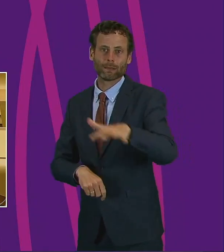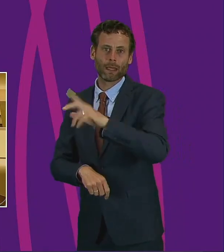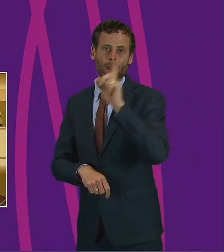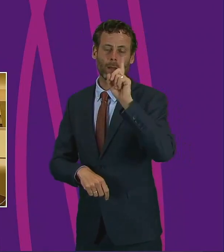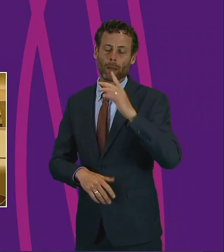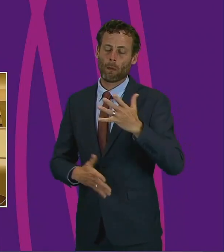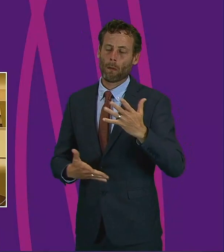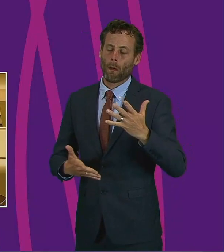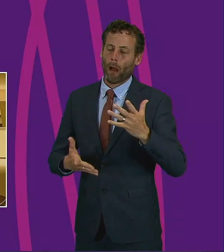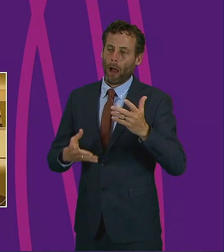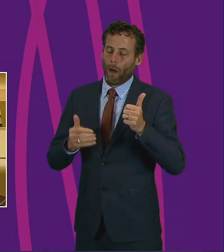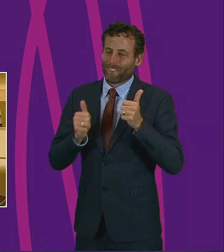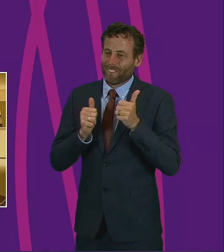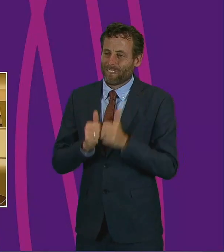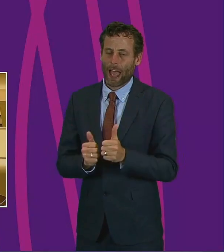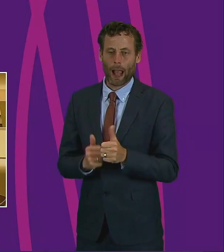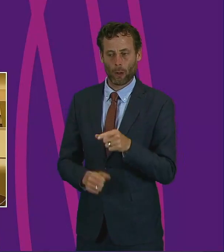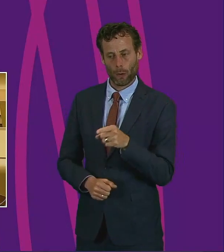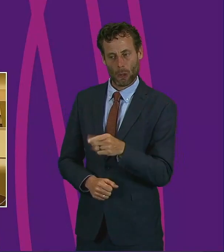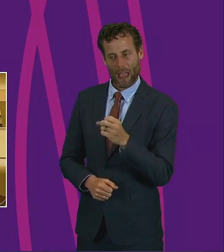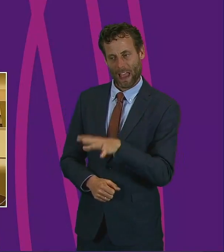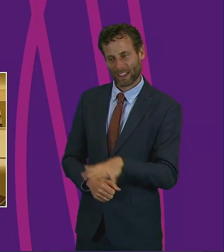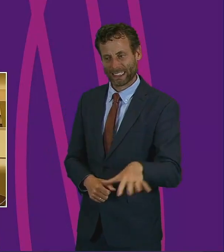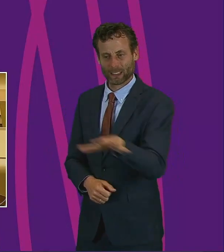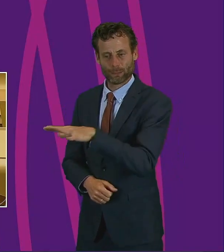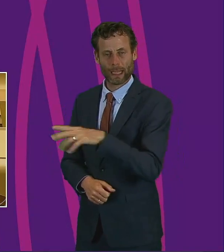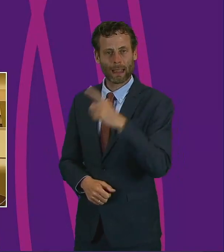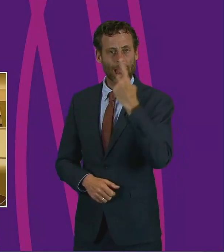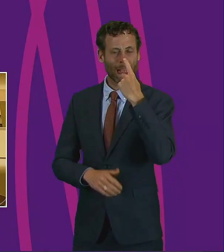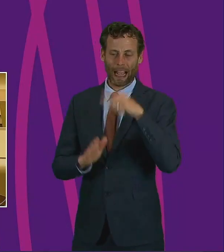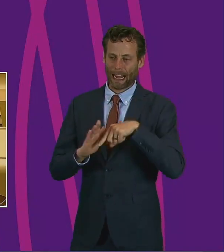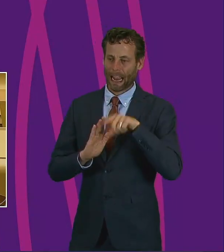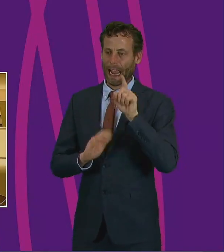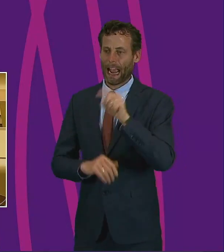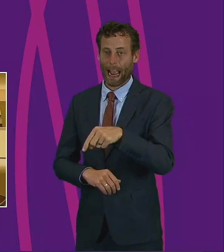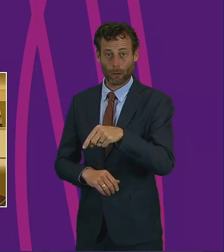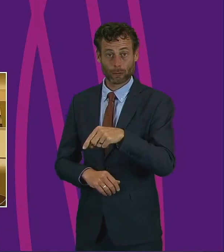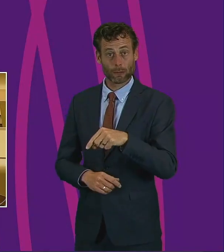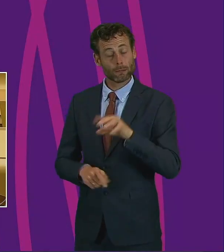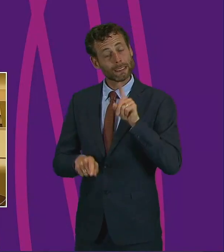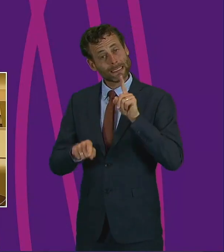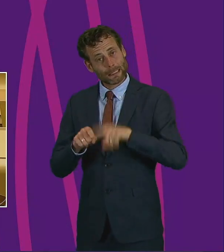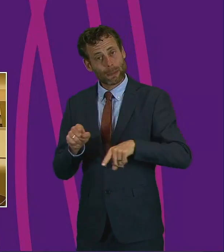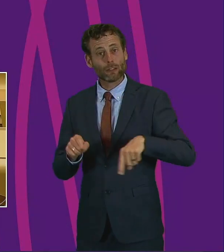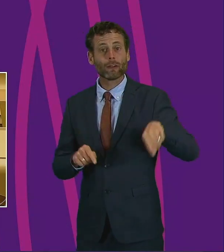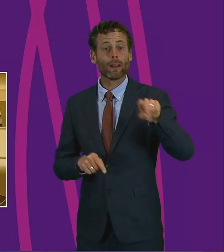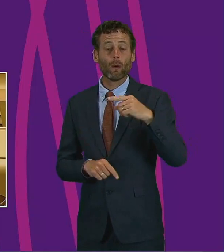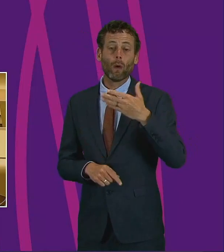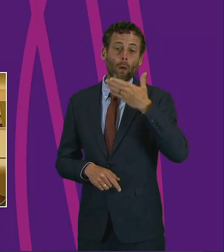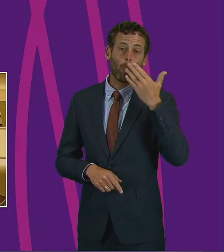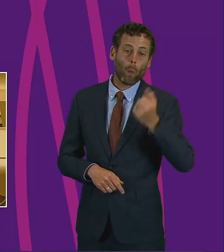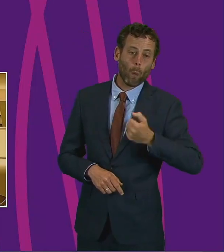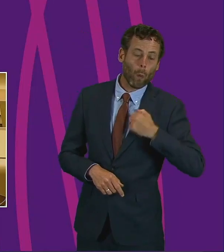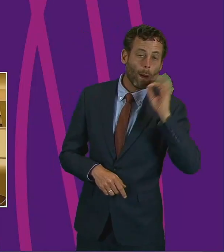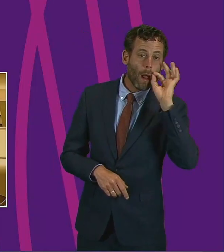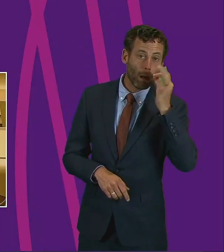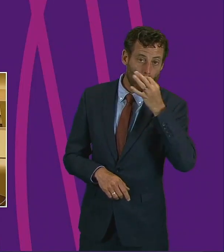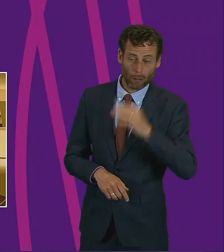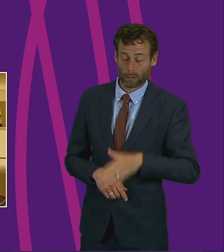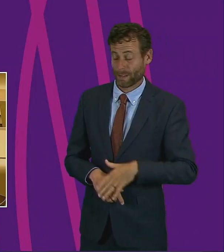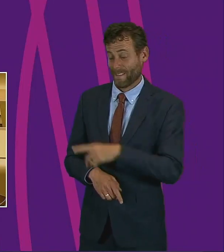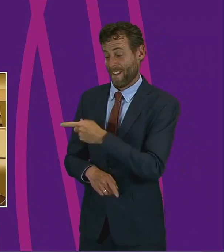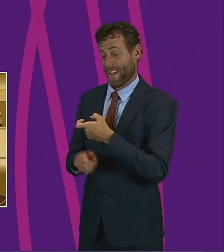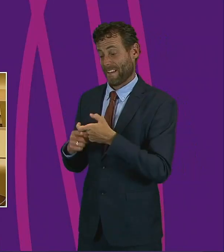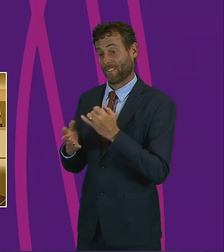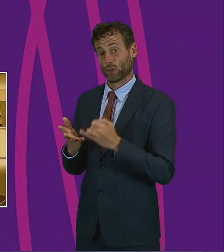during the last couple of months and much missed by those who do not have the chance to use it. And as Kevin Stewart pointed out in an